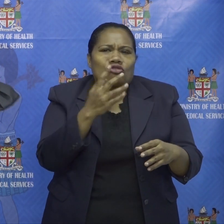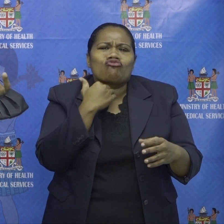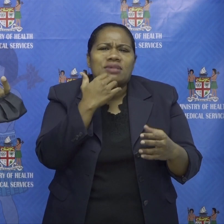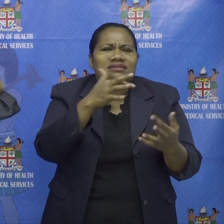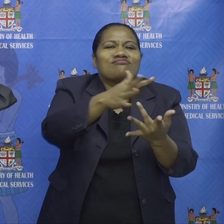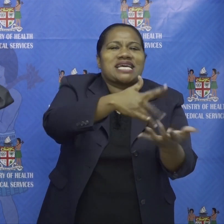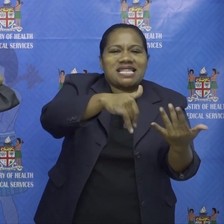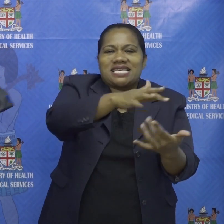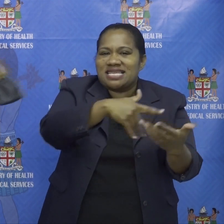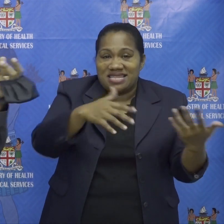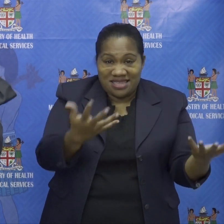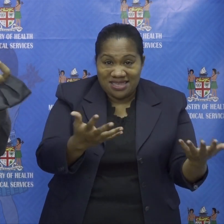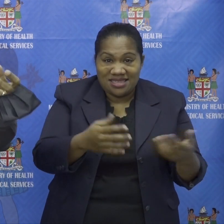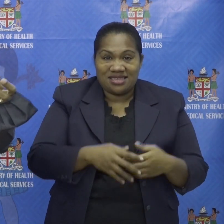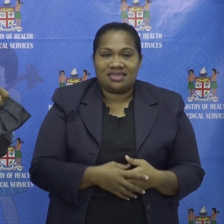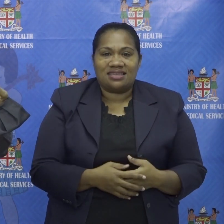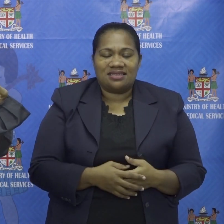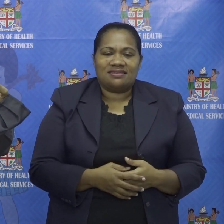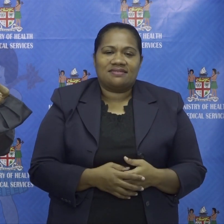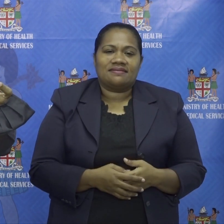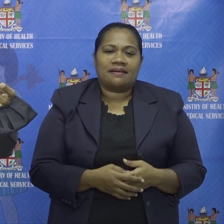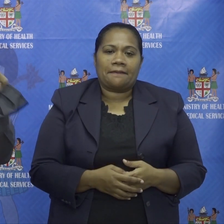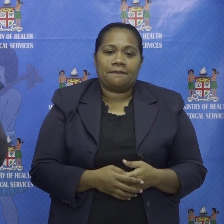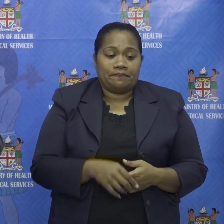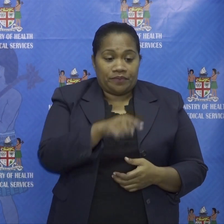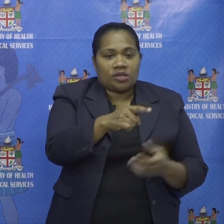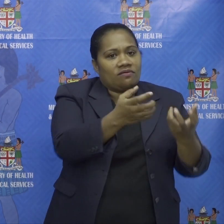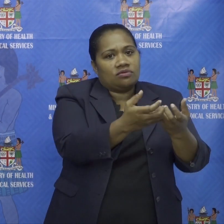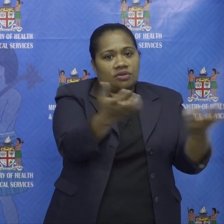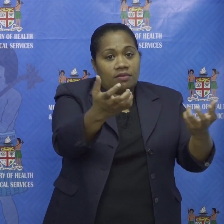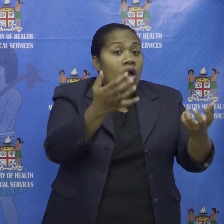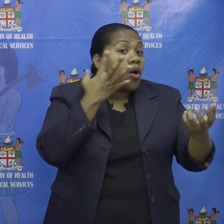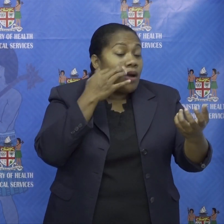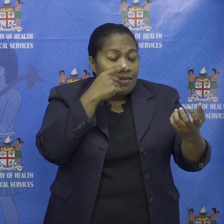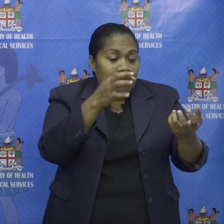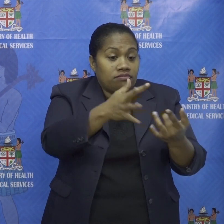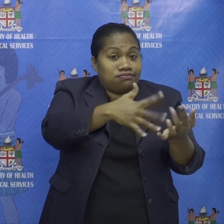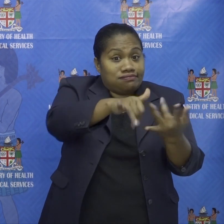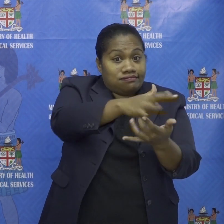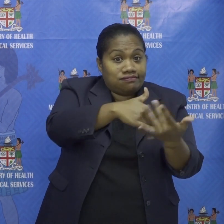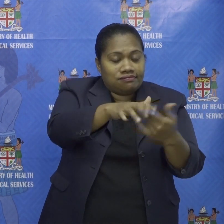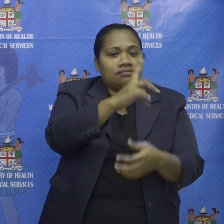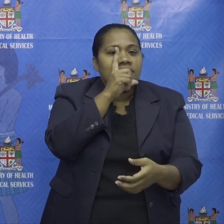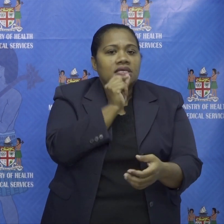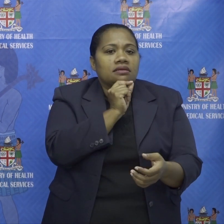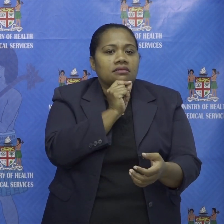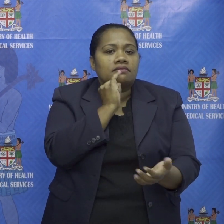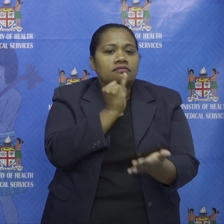the bubbles the bubbles they all have to be all separate as soon as the bubbles start to mingle there's a higher chance of a false negative